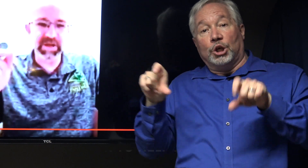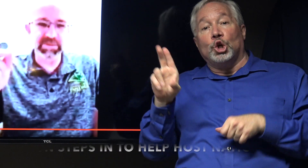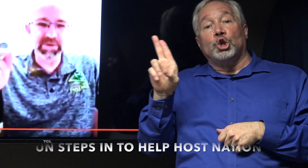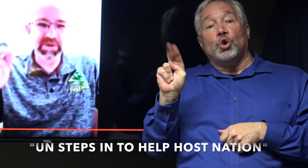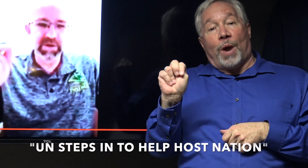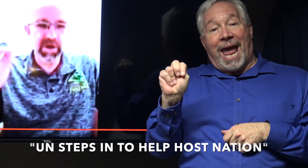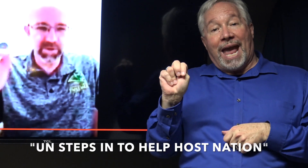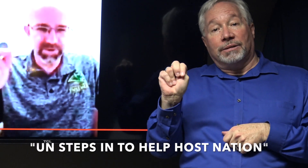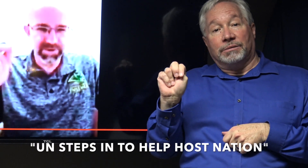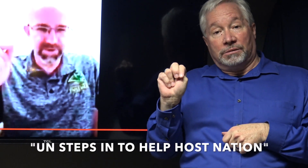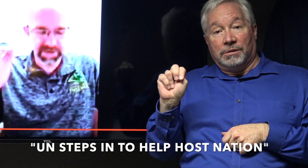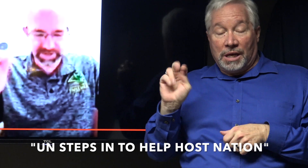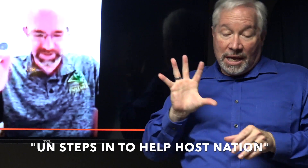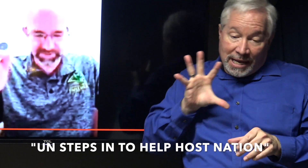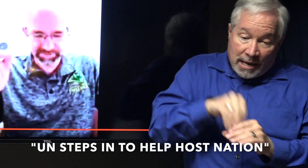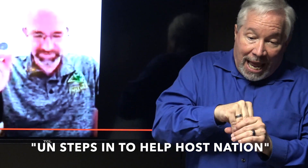in to help host nation.